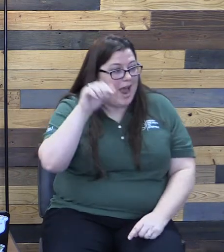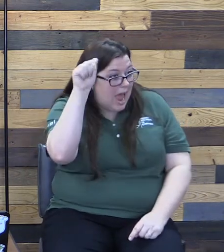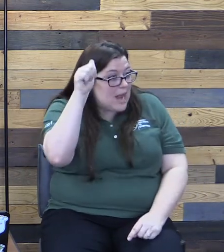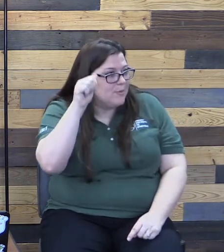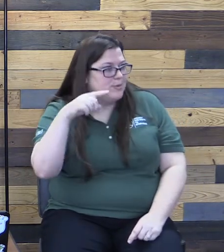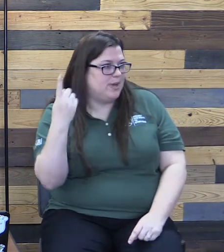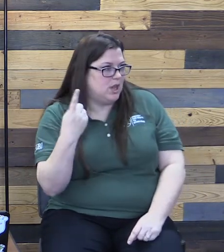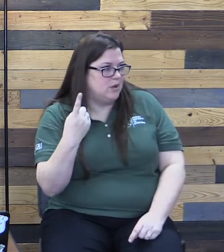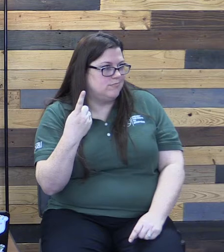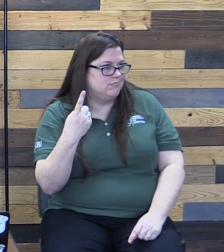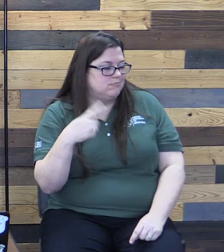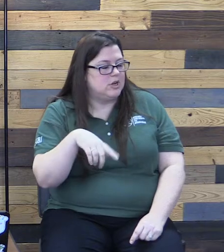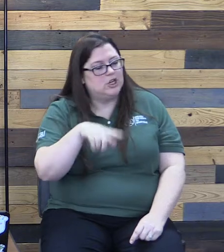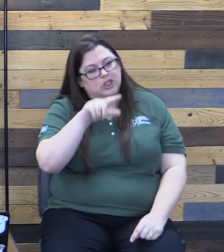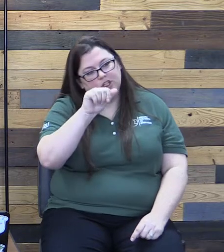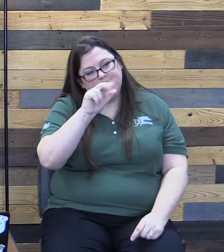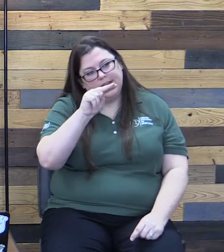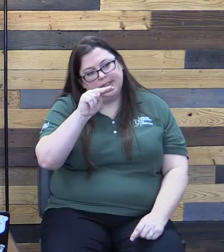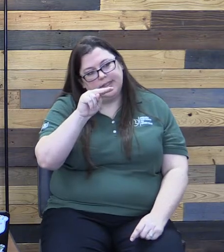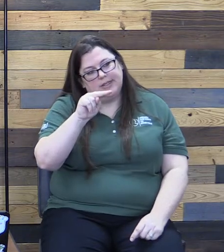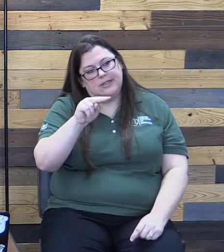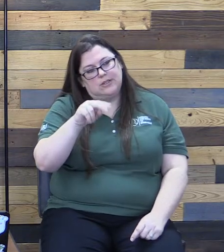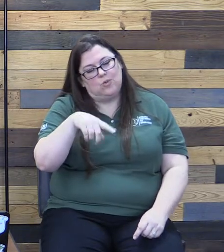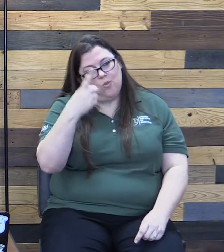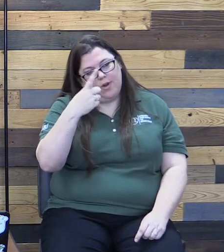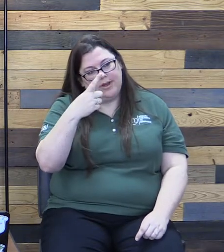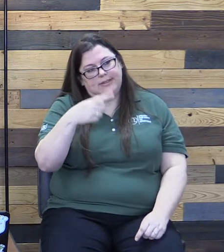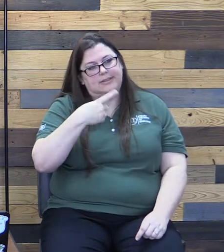Genesis 1 tells us we are made in his image.